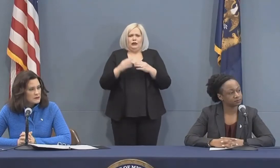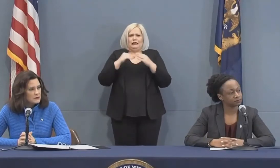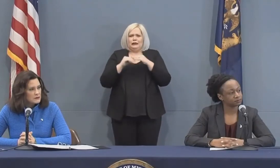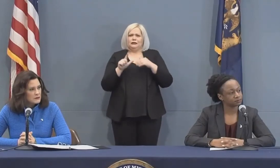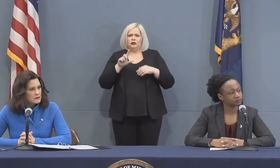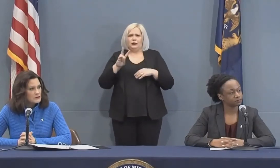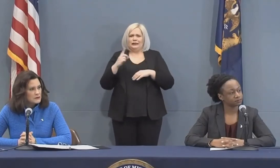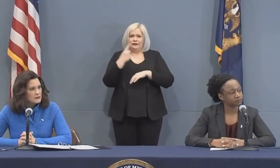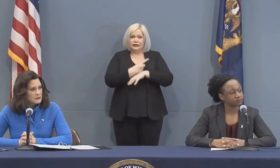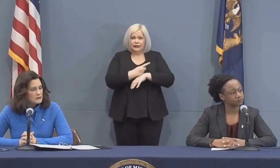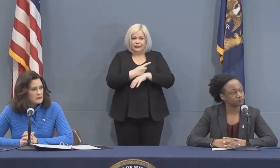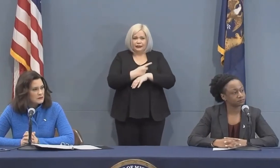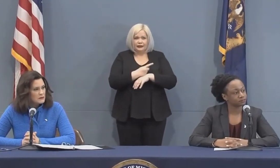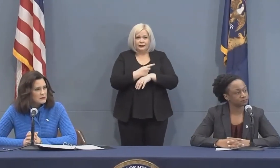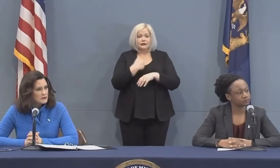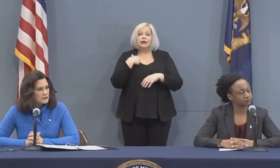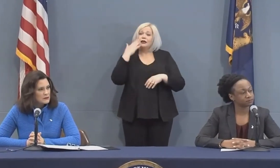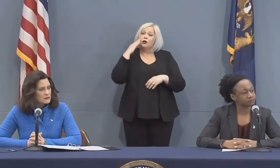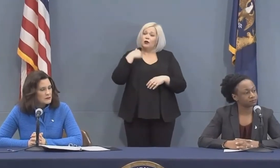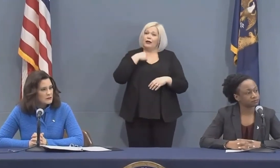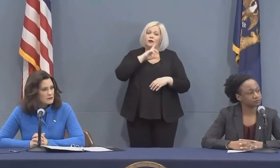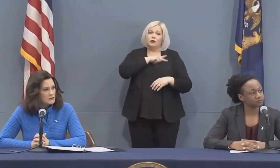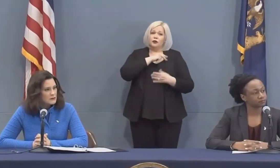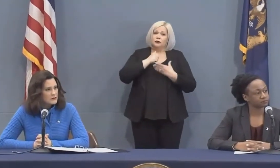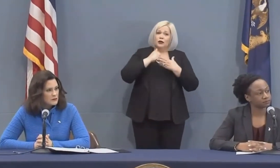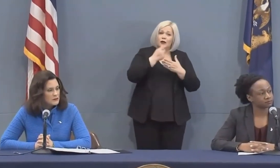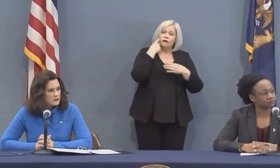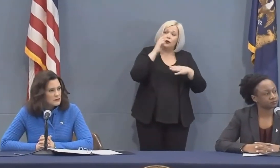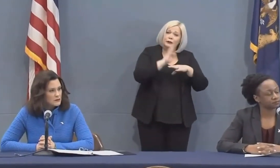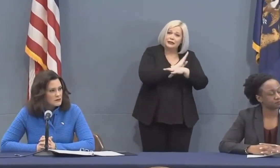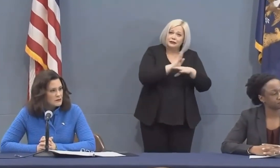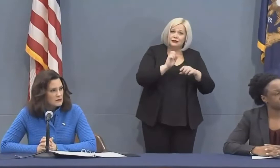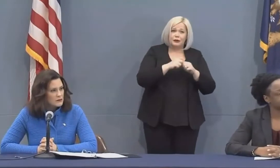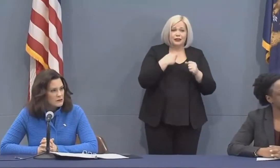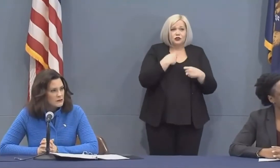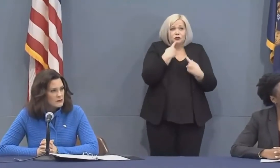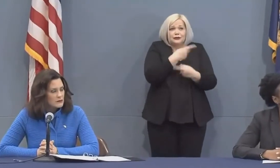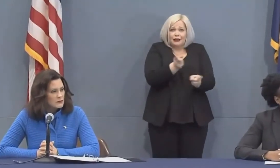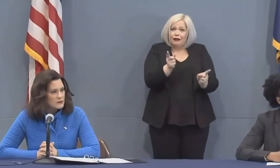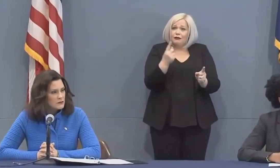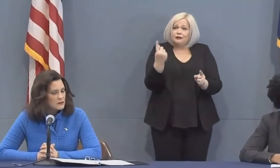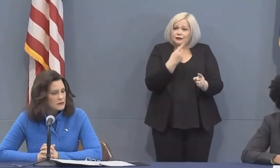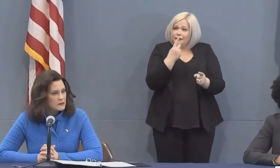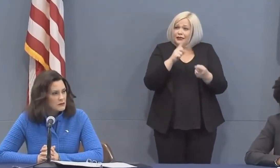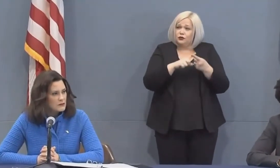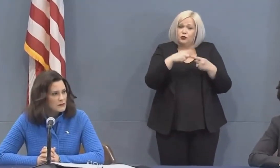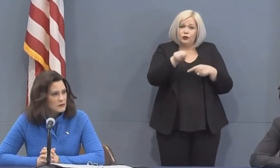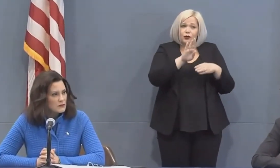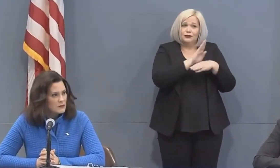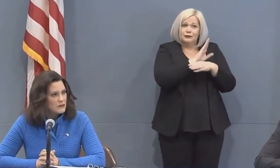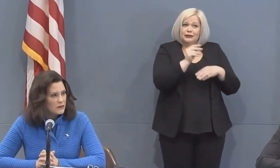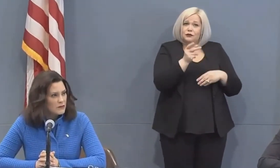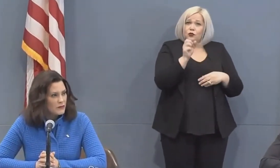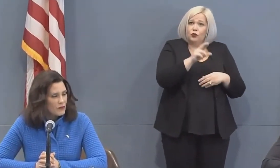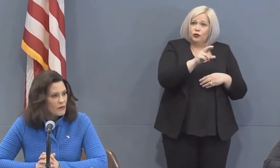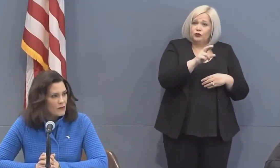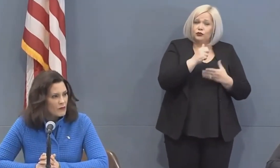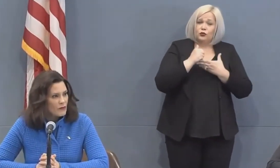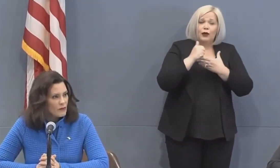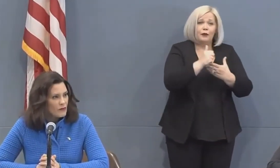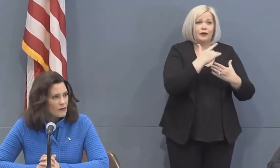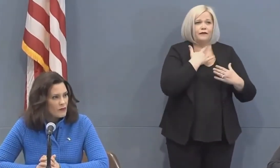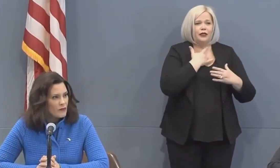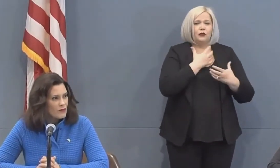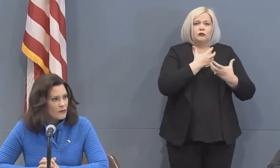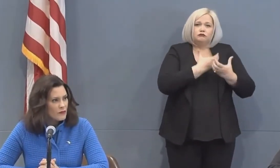for small businesses but could could you direct them or could you say something to them that that might in some way recognize that